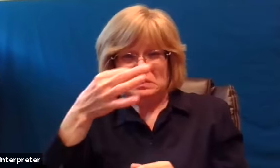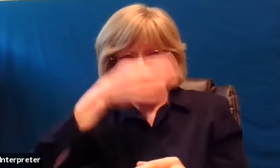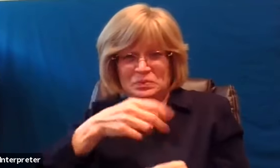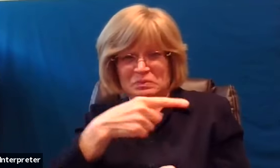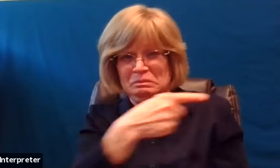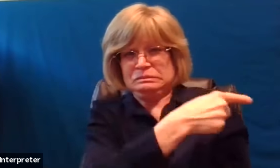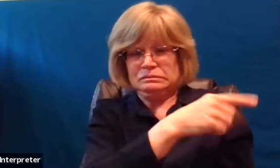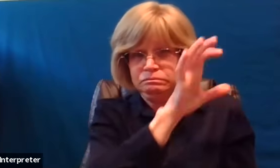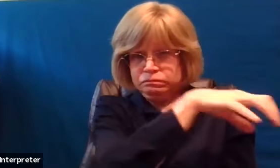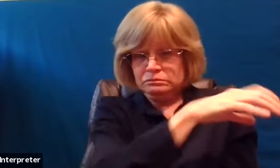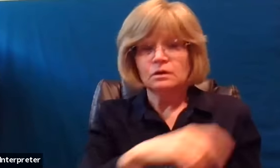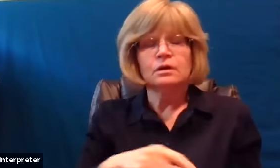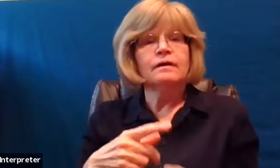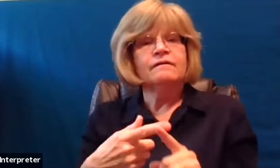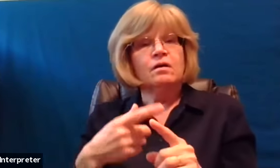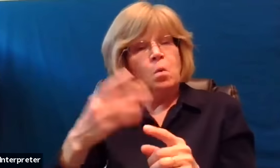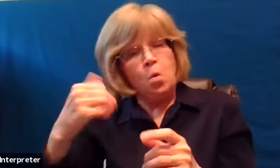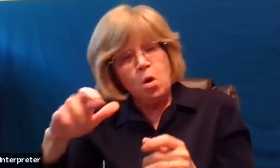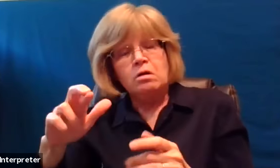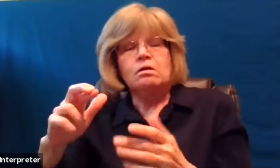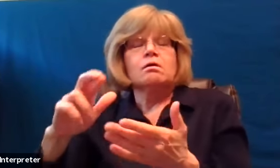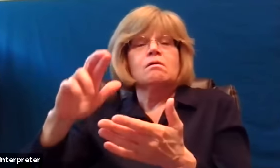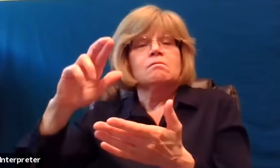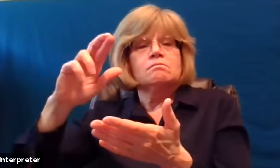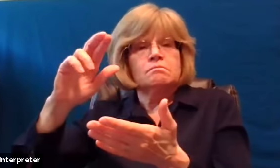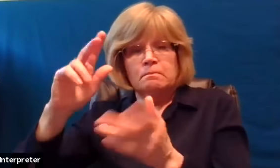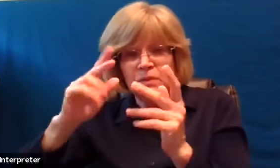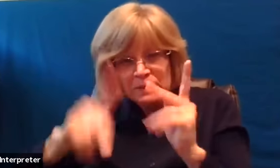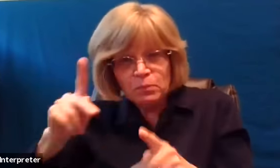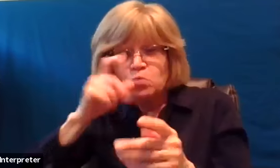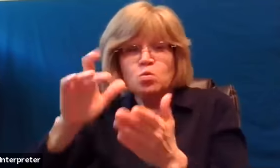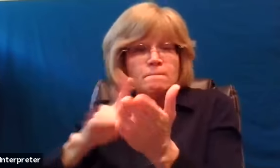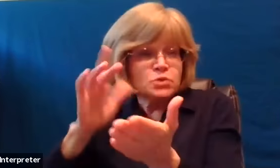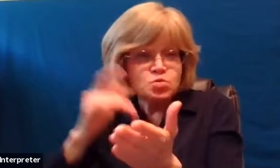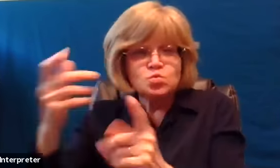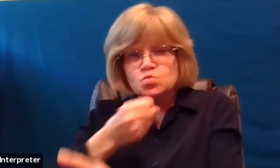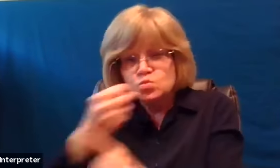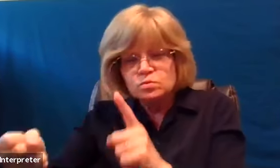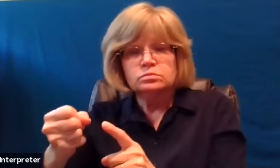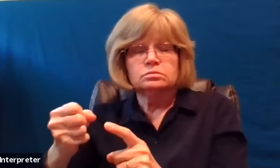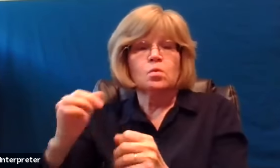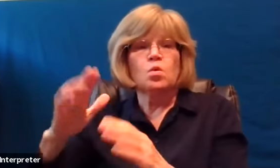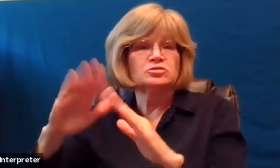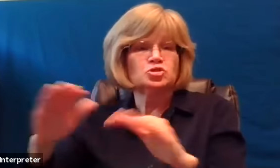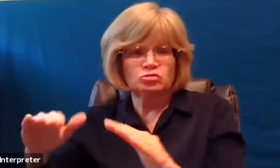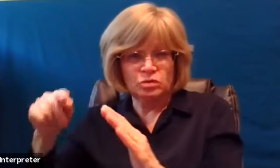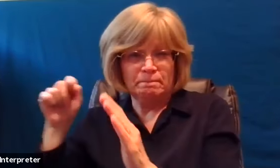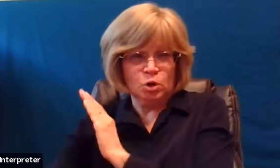cases of abuse the murder of one's child and when i listen to all of these